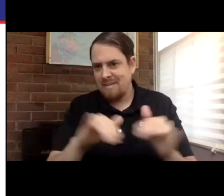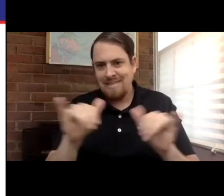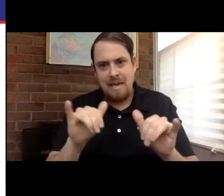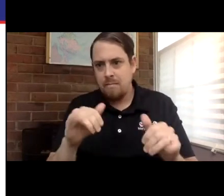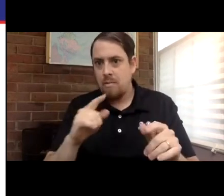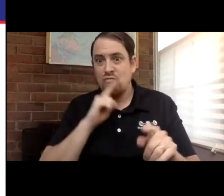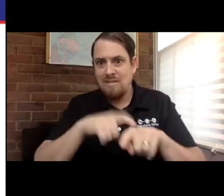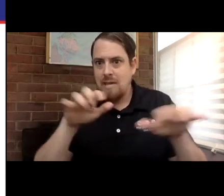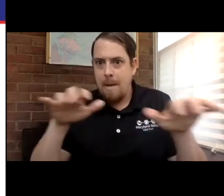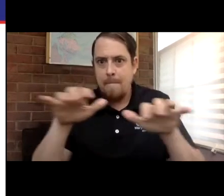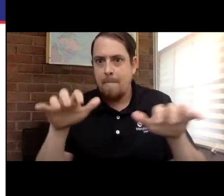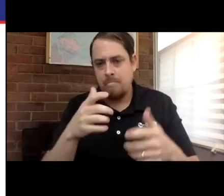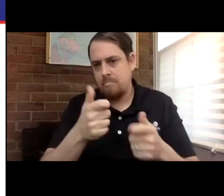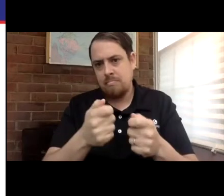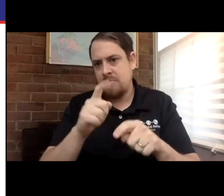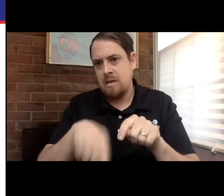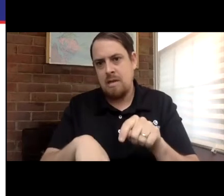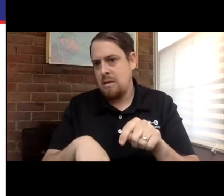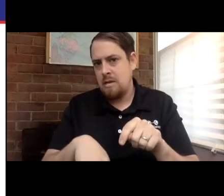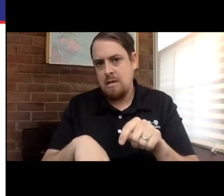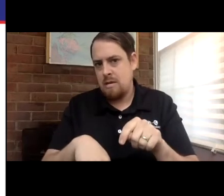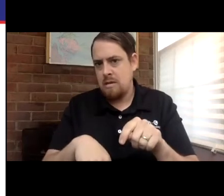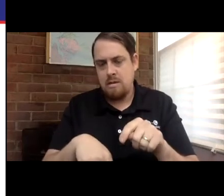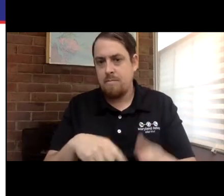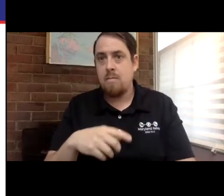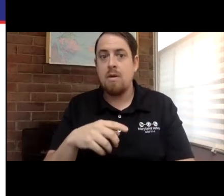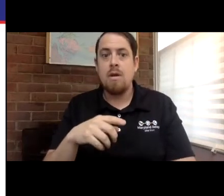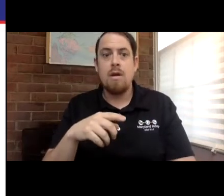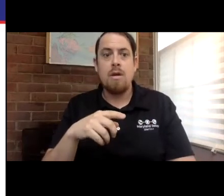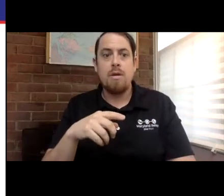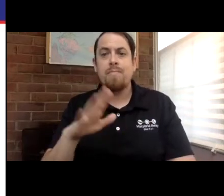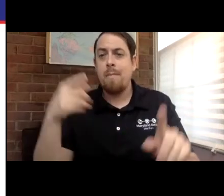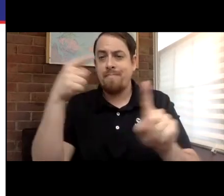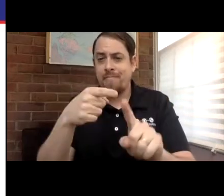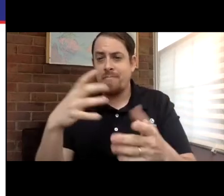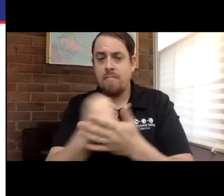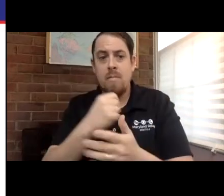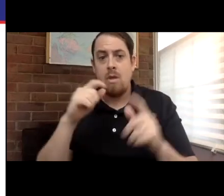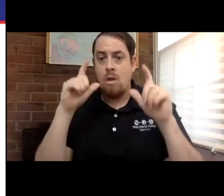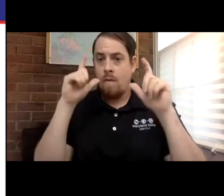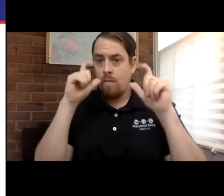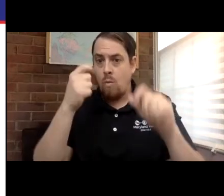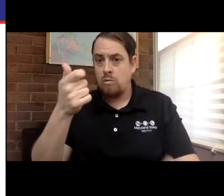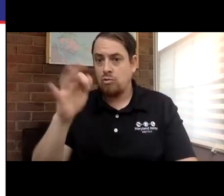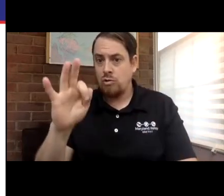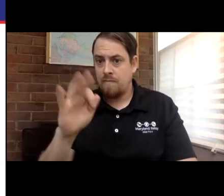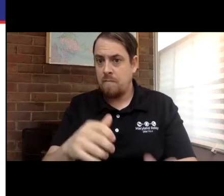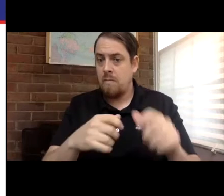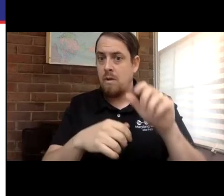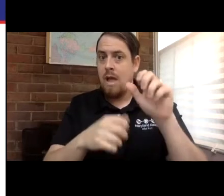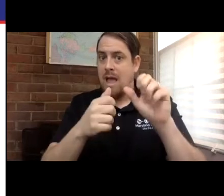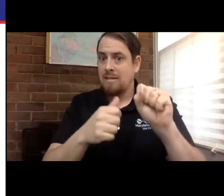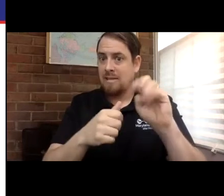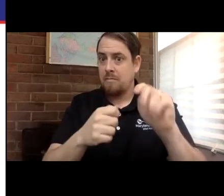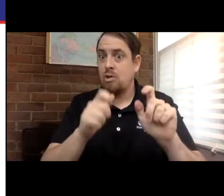they do look similar. Again, some of the same issues, the ability to converse simultaneously, to interrupt, to interject.